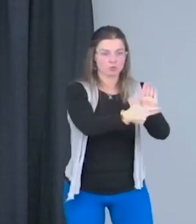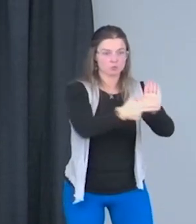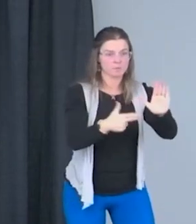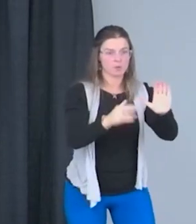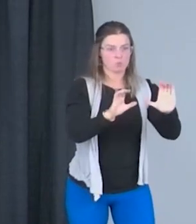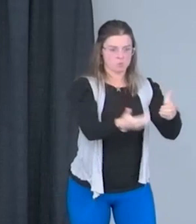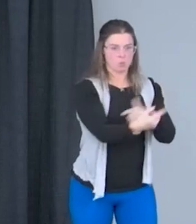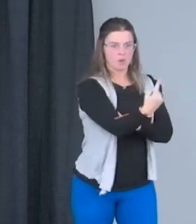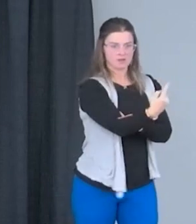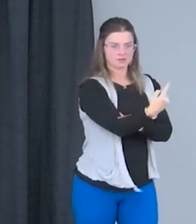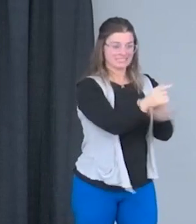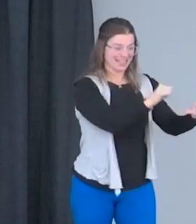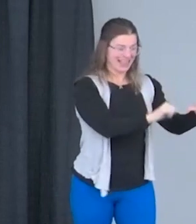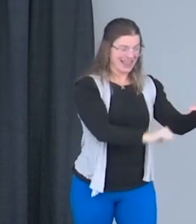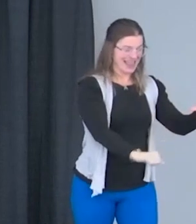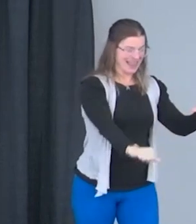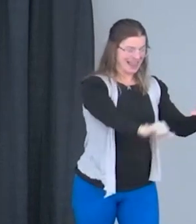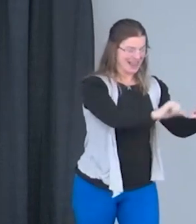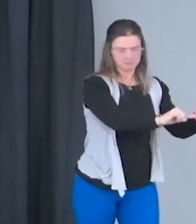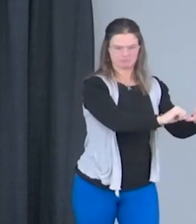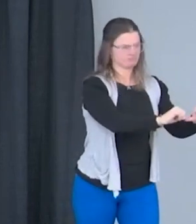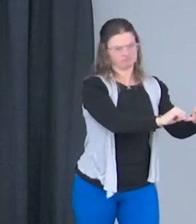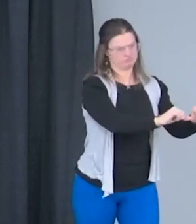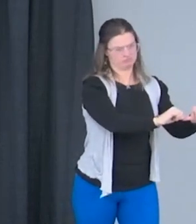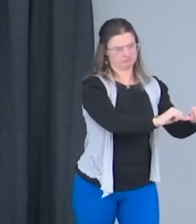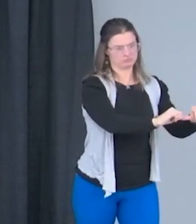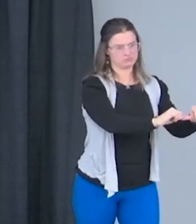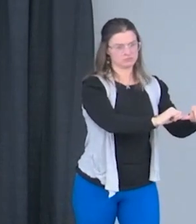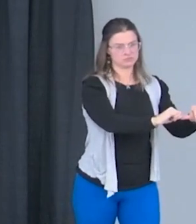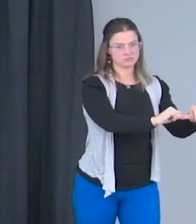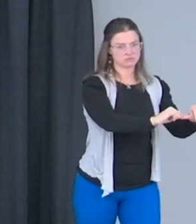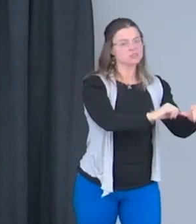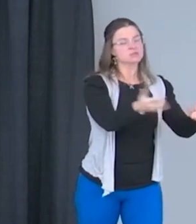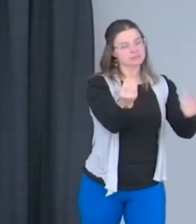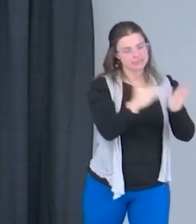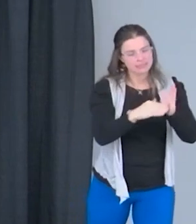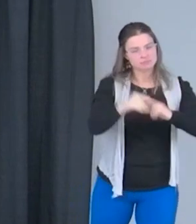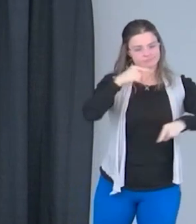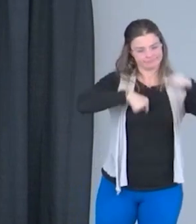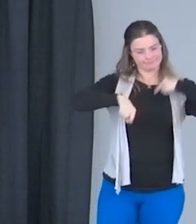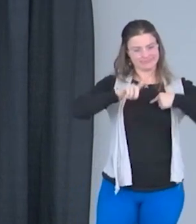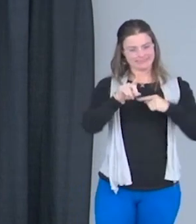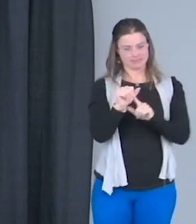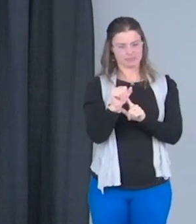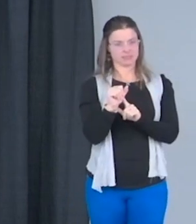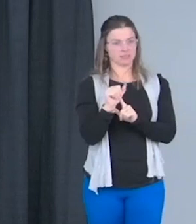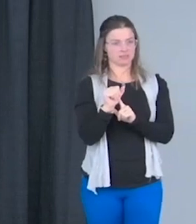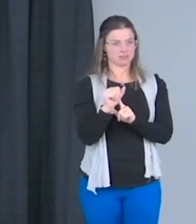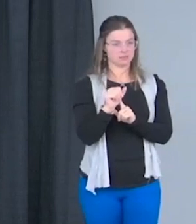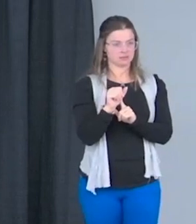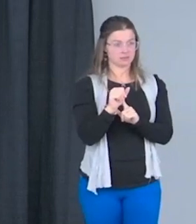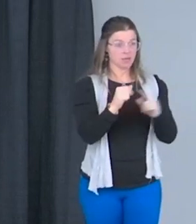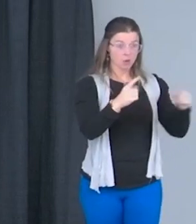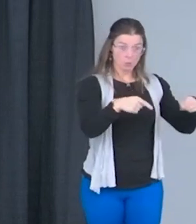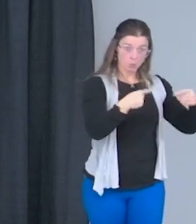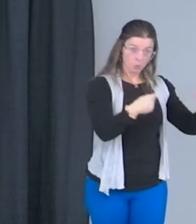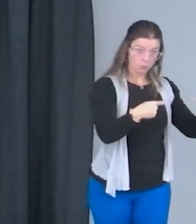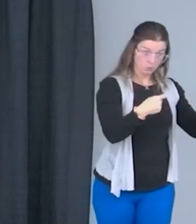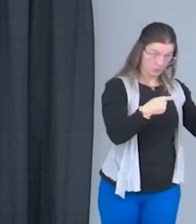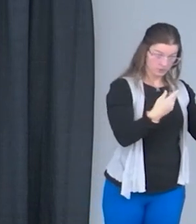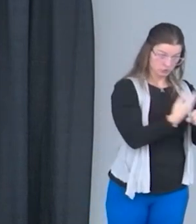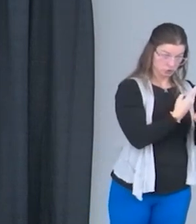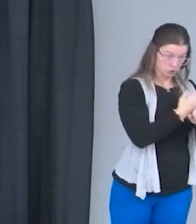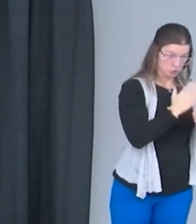that group, they're supposed to be the same. And that's, again, it goes just back into disability. Every wheelchair user is not the same.